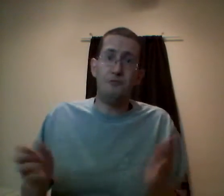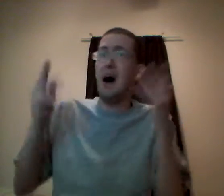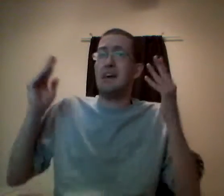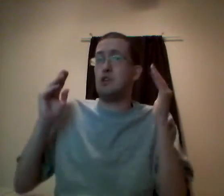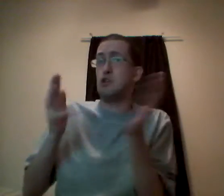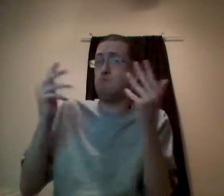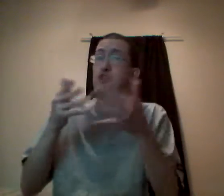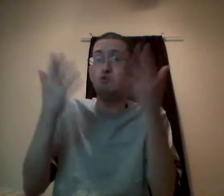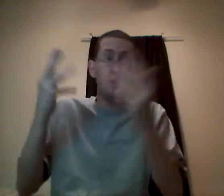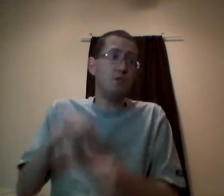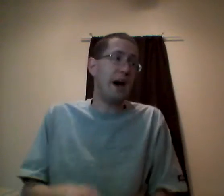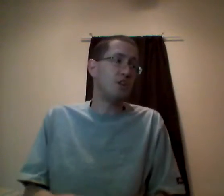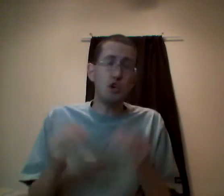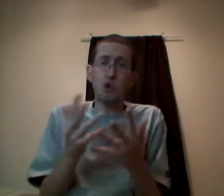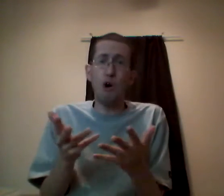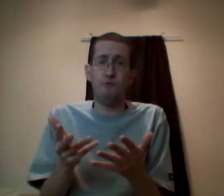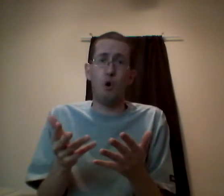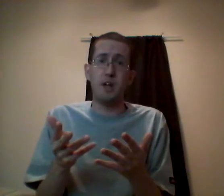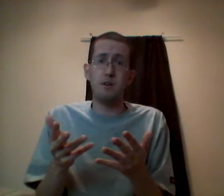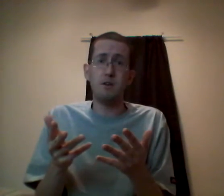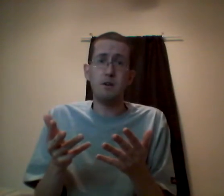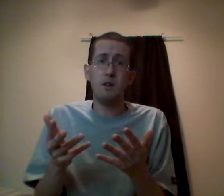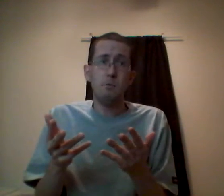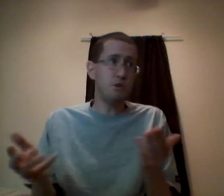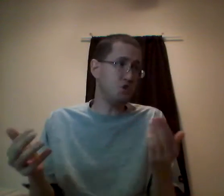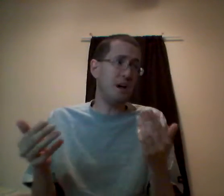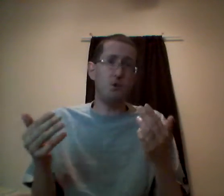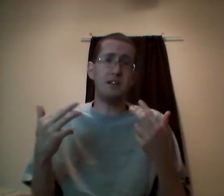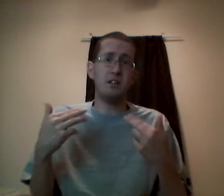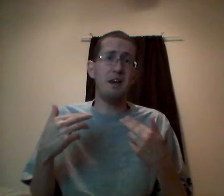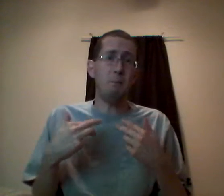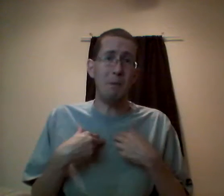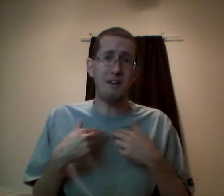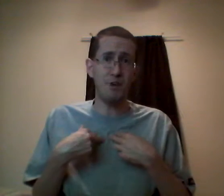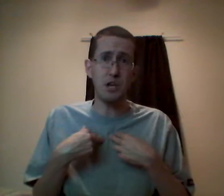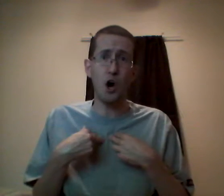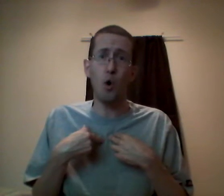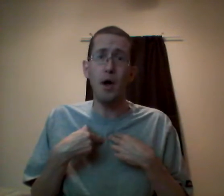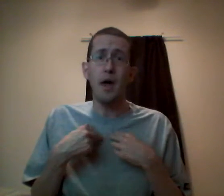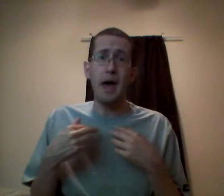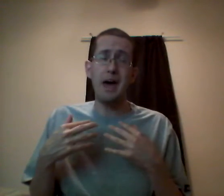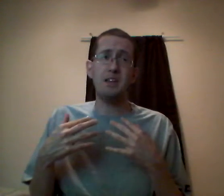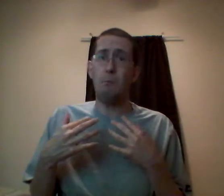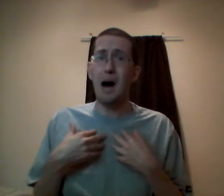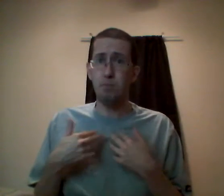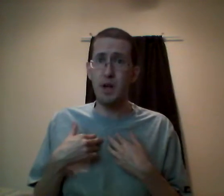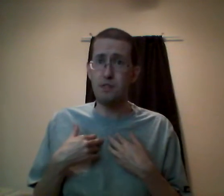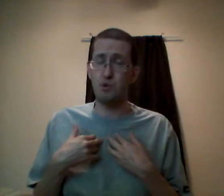Fine. You do that. You go for it. But you shouldn't have a right to claim my video and my playthrough